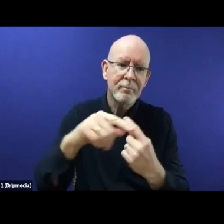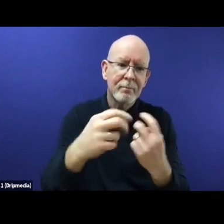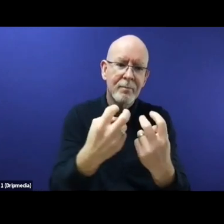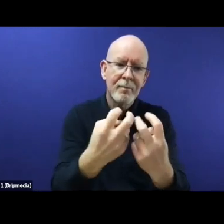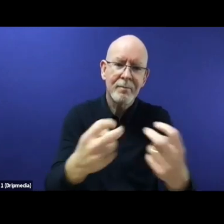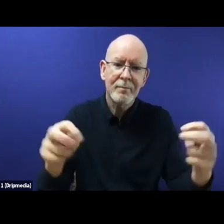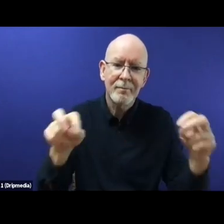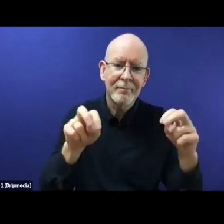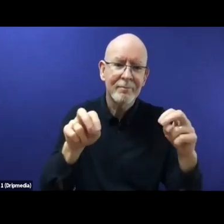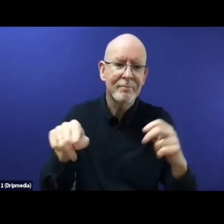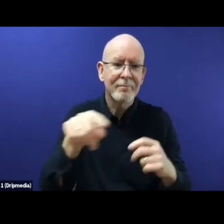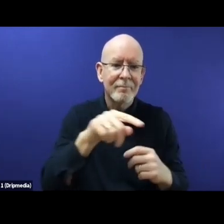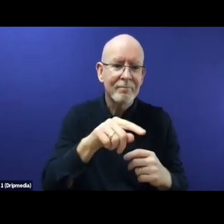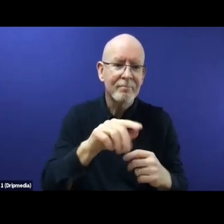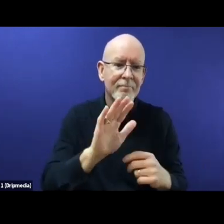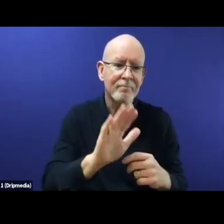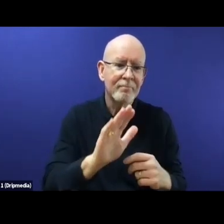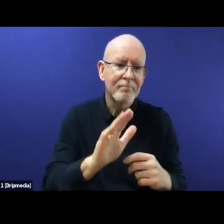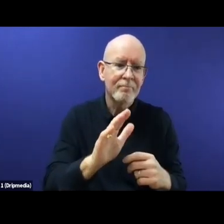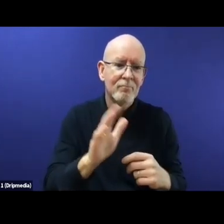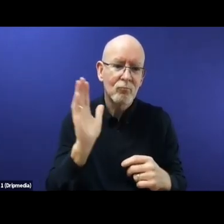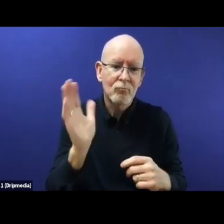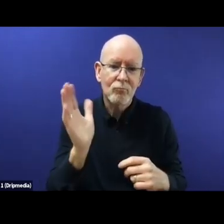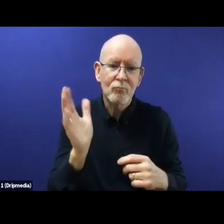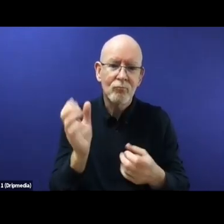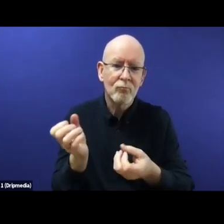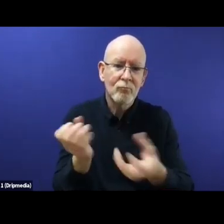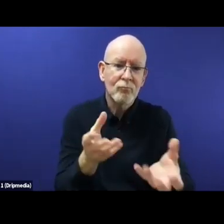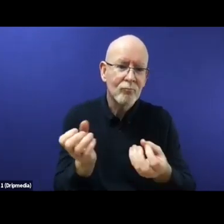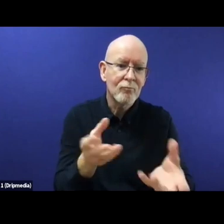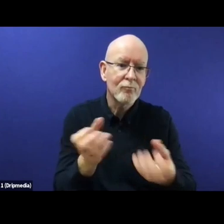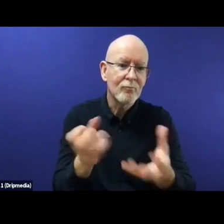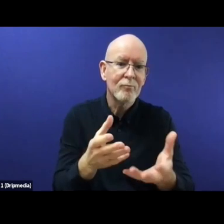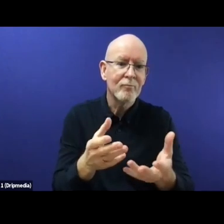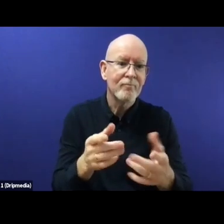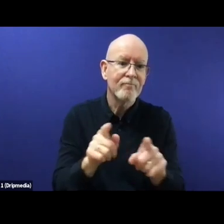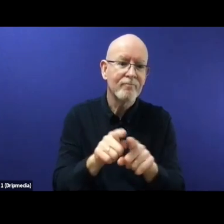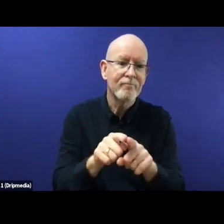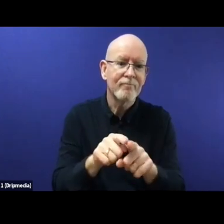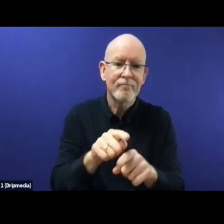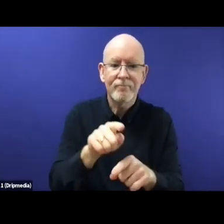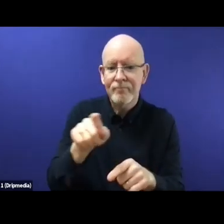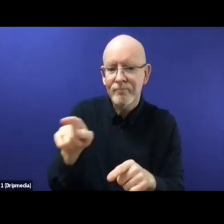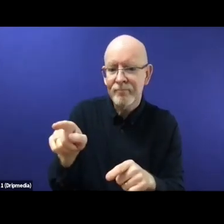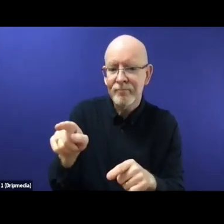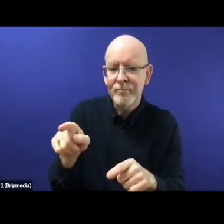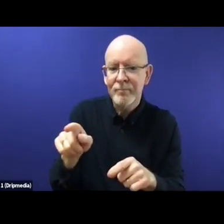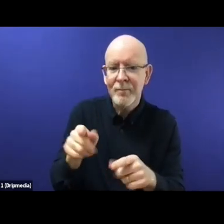discussion, uh, with their question. A final thank also to the University of Essex for their, for the team in,